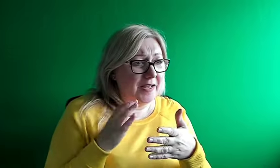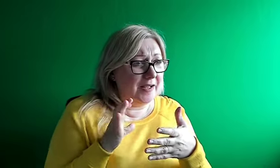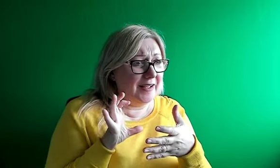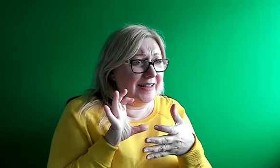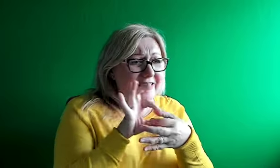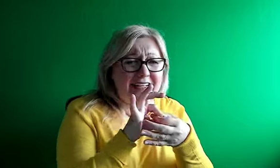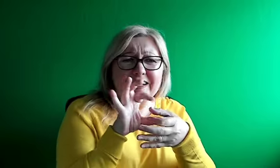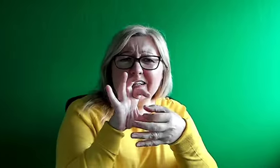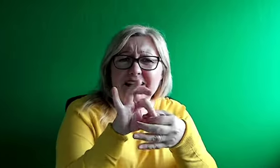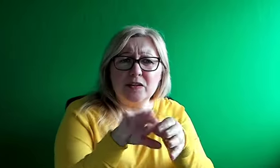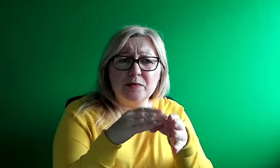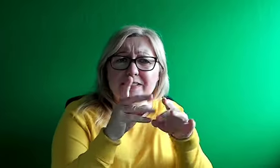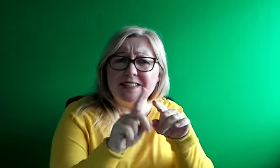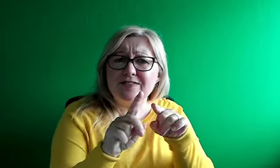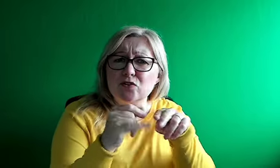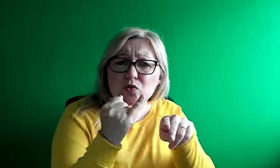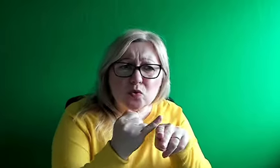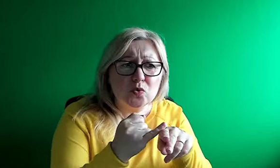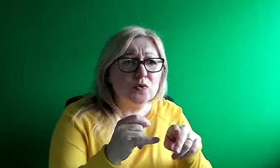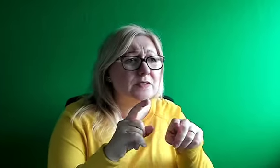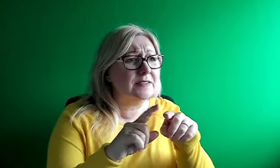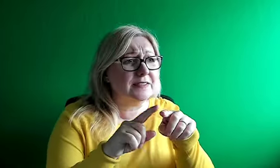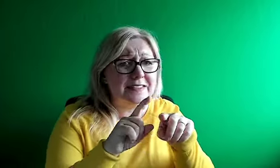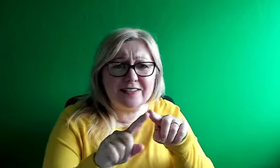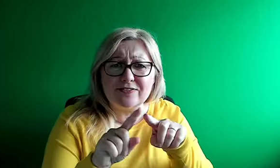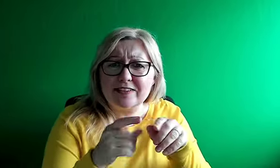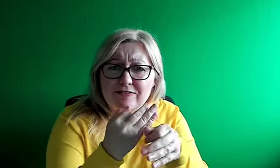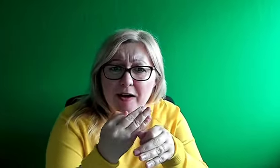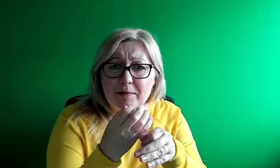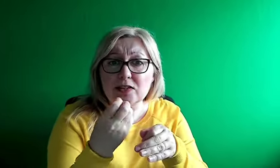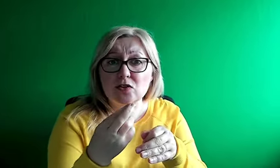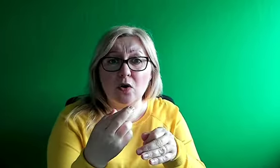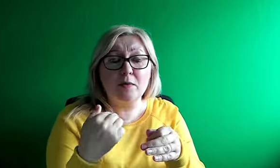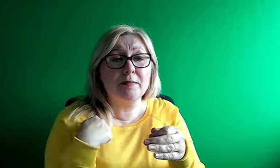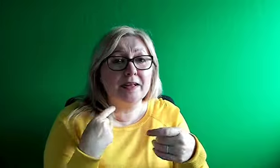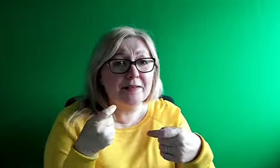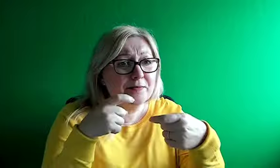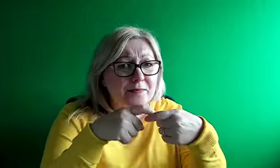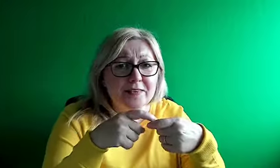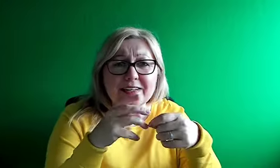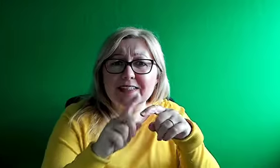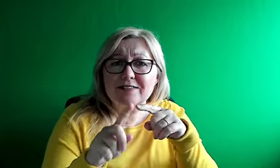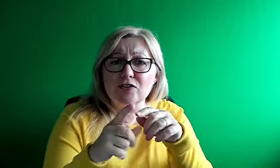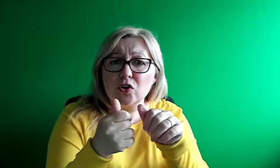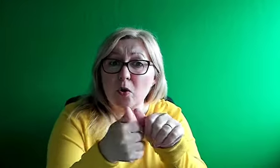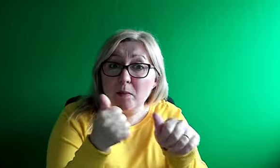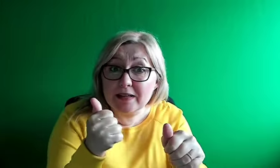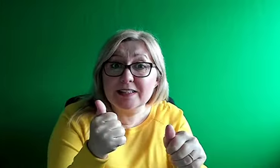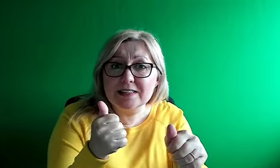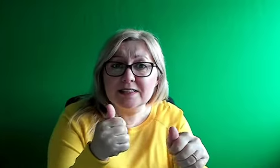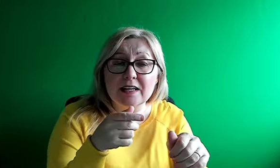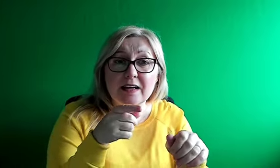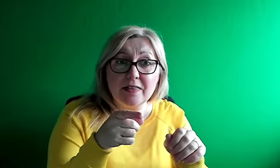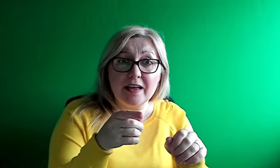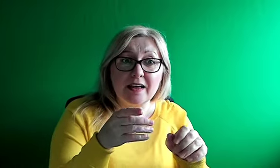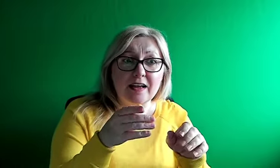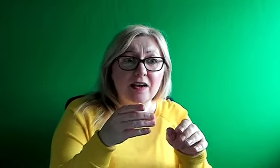single person that I've been talking about the late days, or heard anything to do, and they achieved just that, the